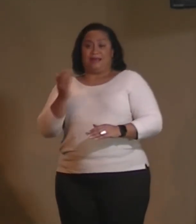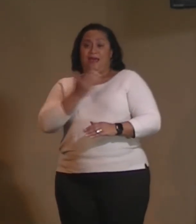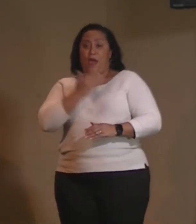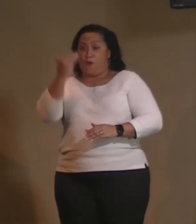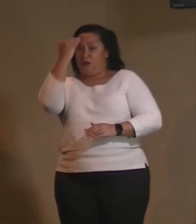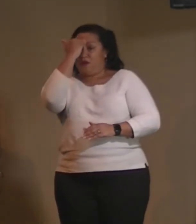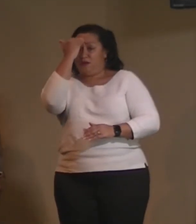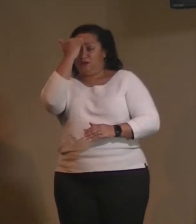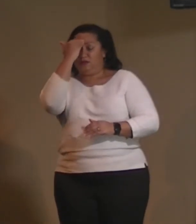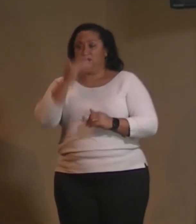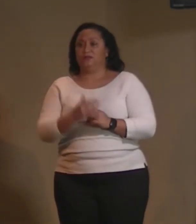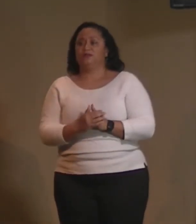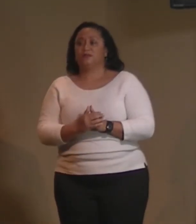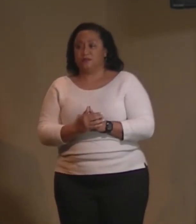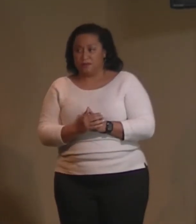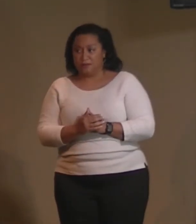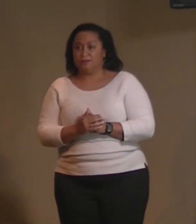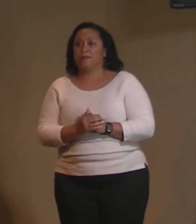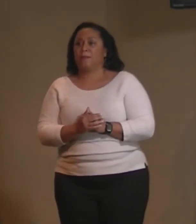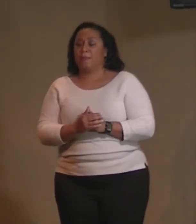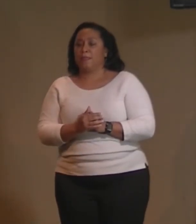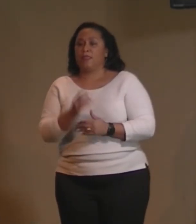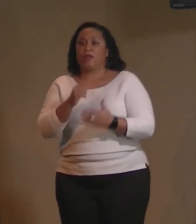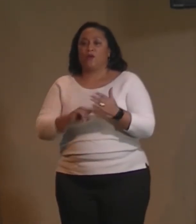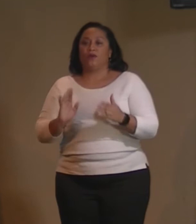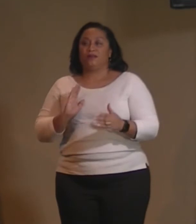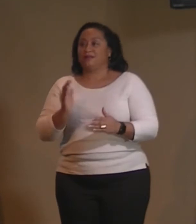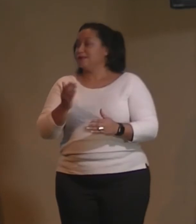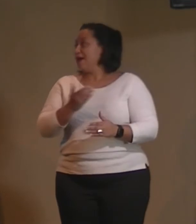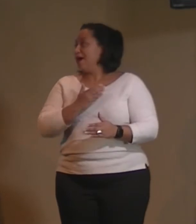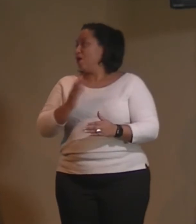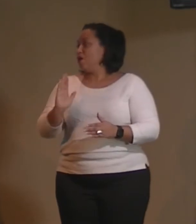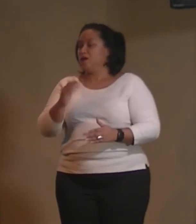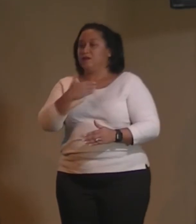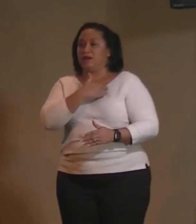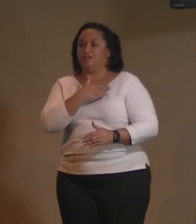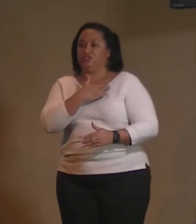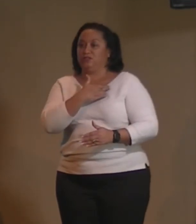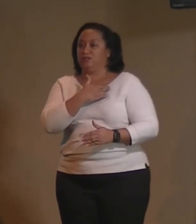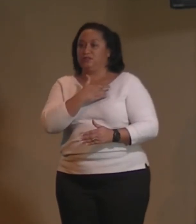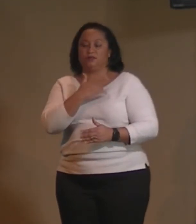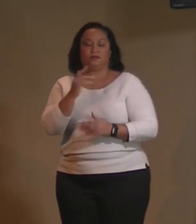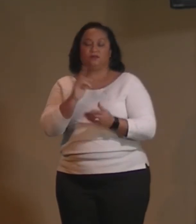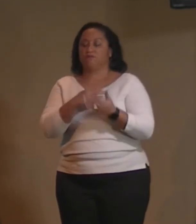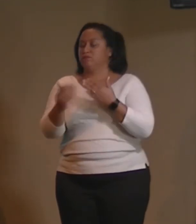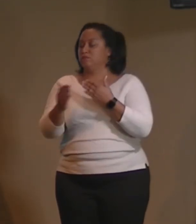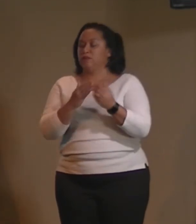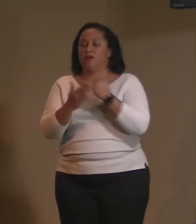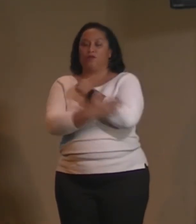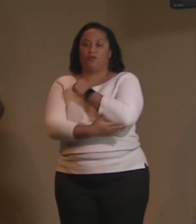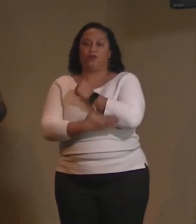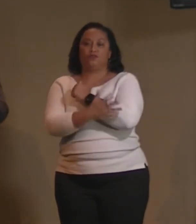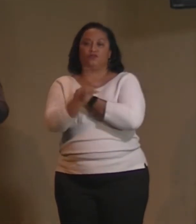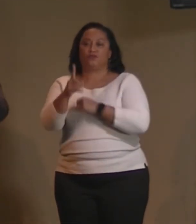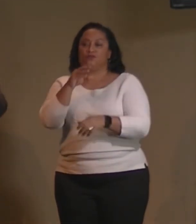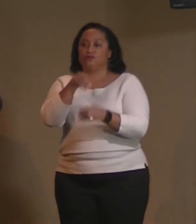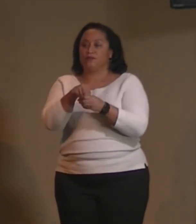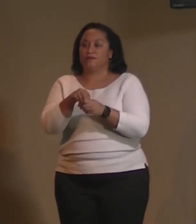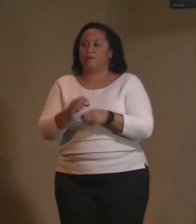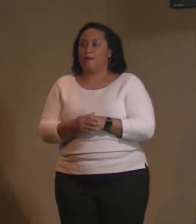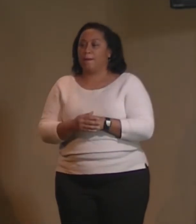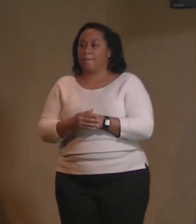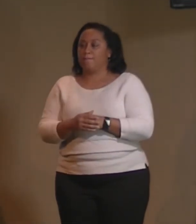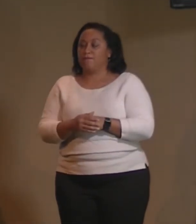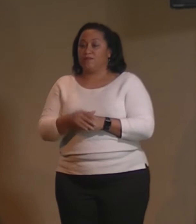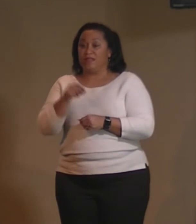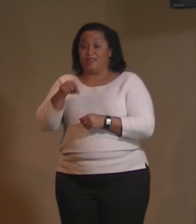consciousness and what is our consciousness whatever country we are in what is the consciousness of